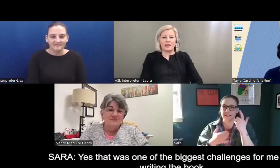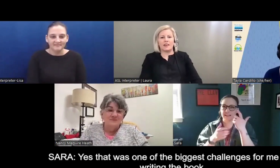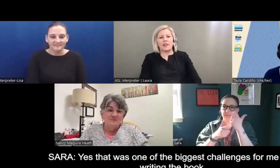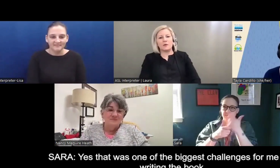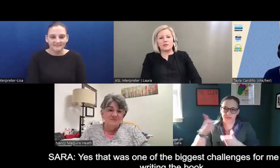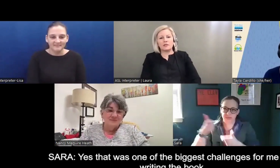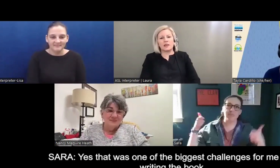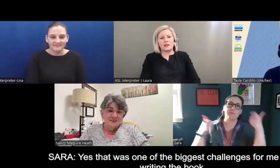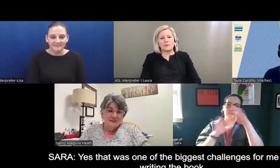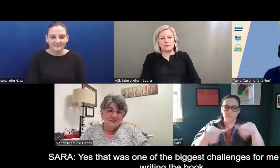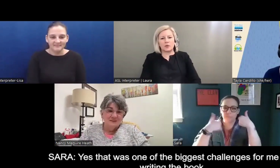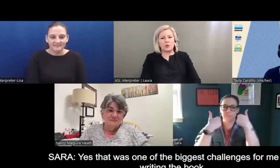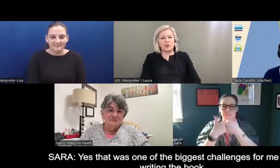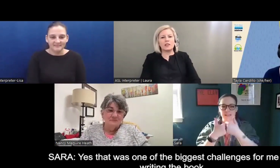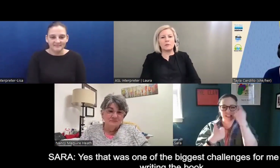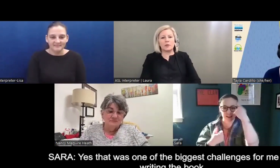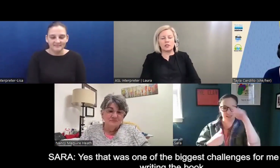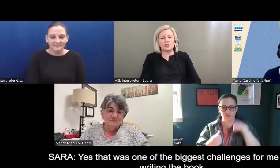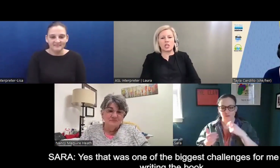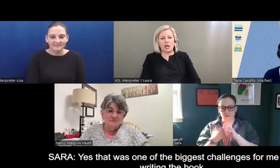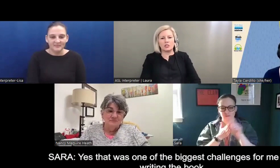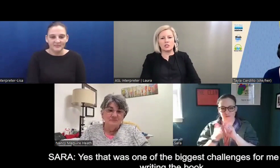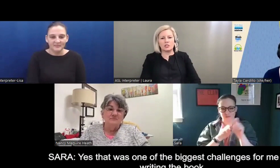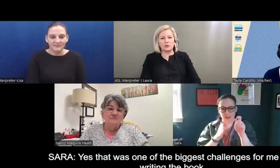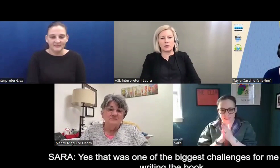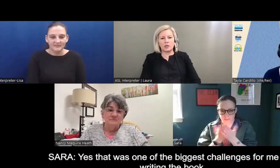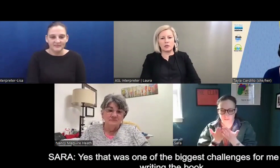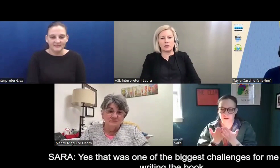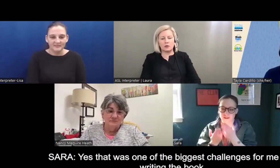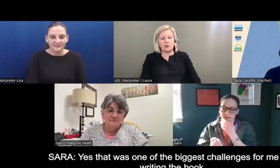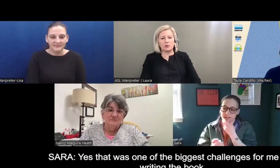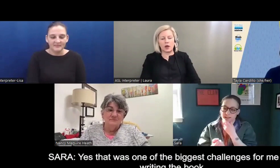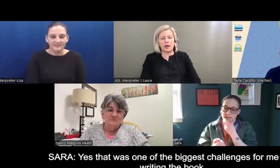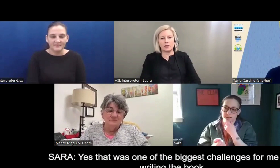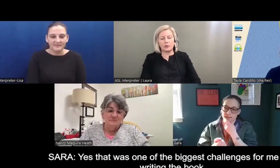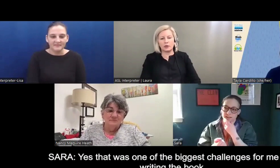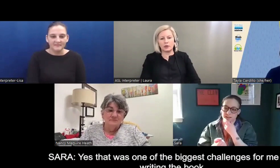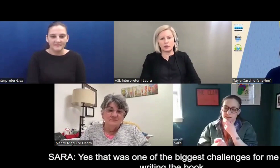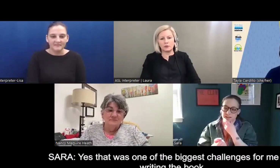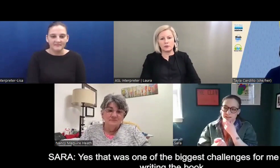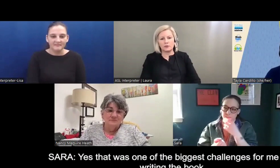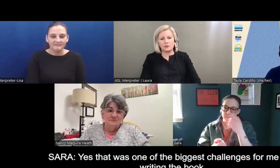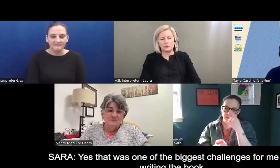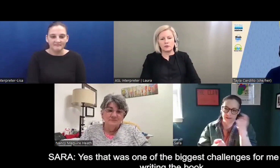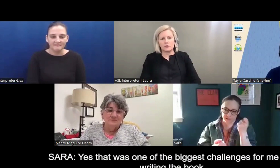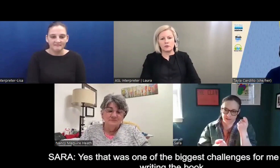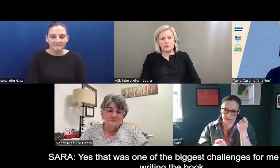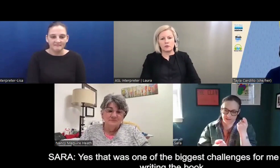Yeah, that was, um, one of the biggest challenges for me with writing the book.